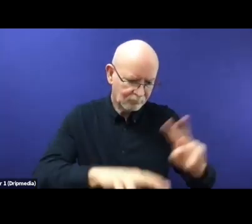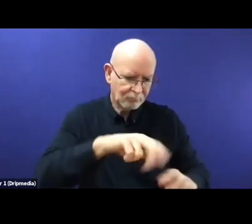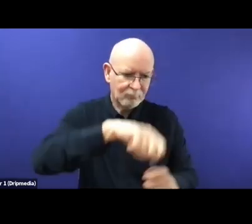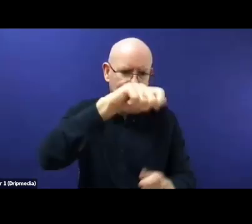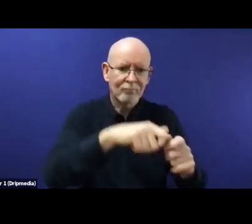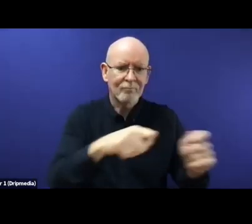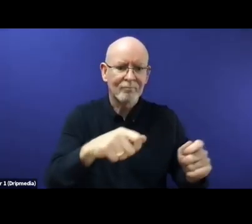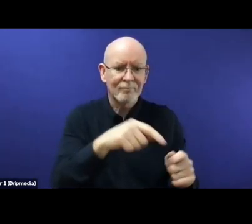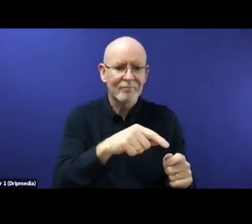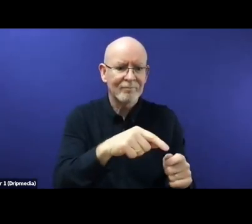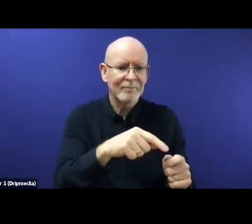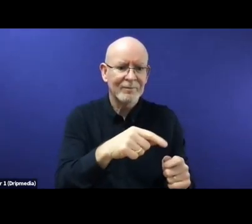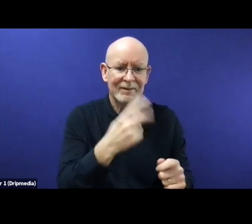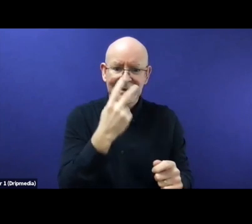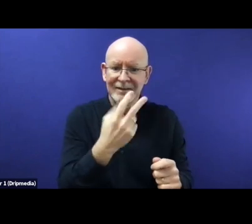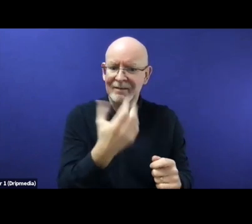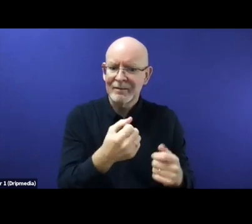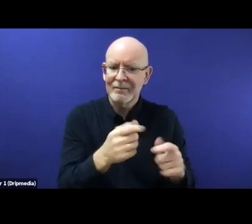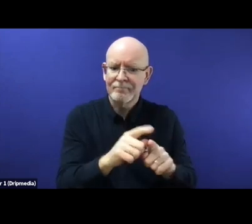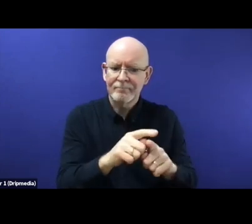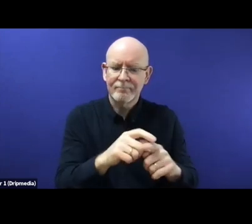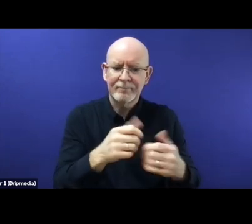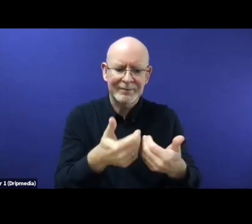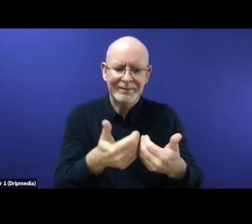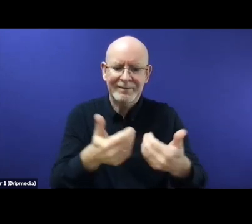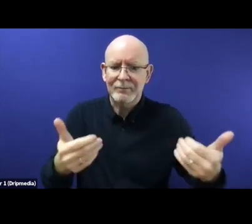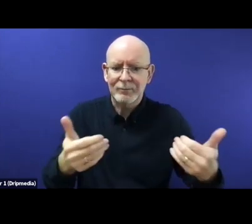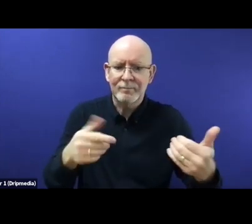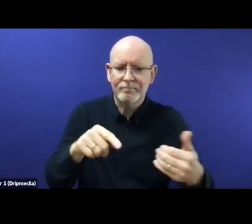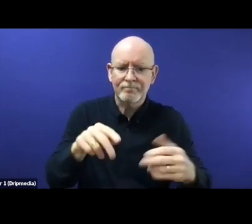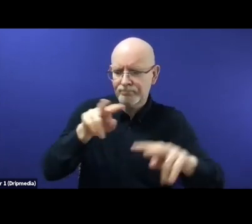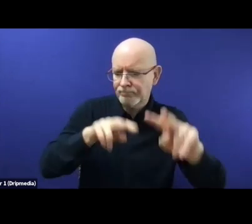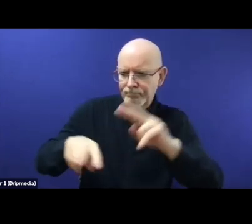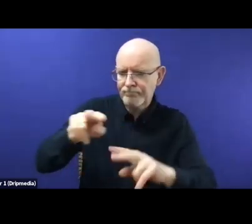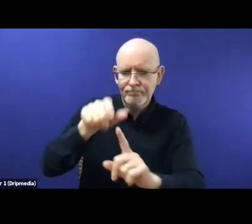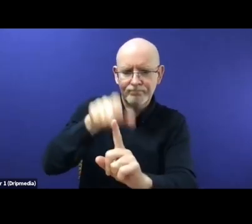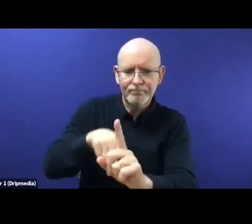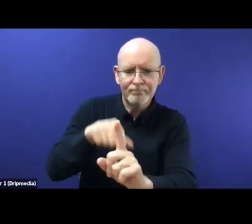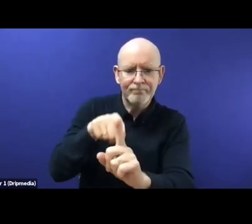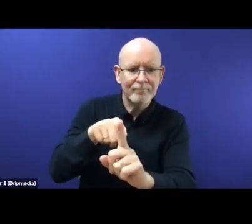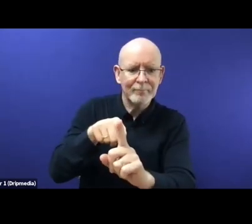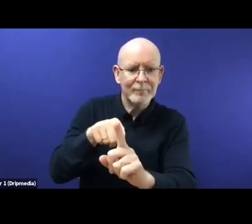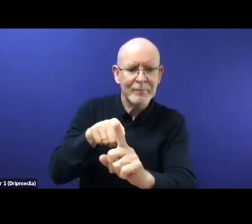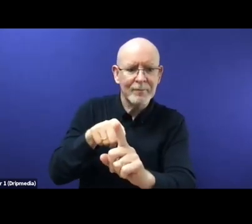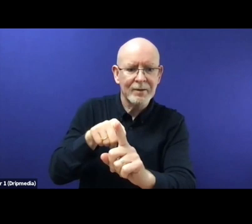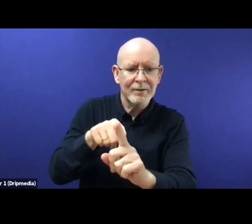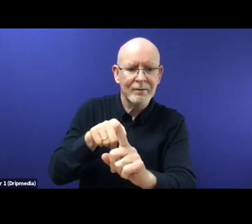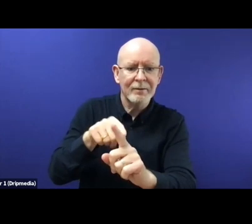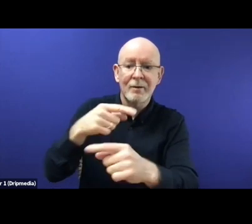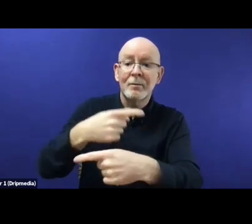significant risk that the screening may become conflated with the border asylum procedure, which in turn is